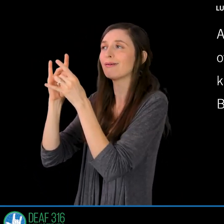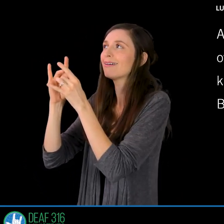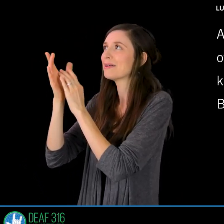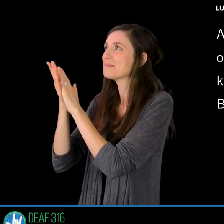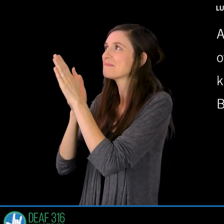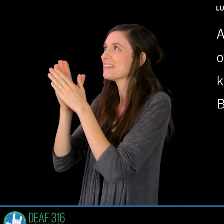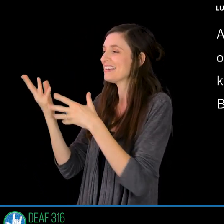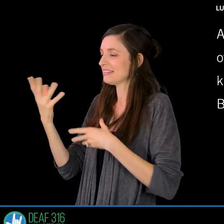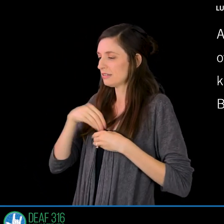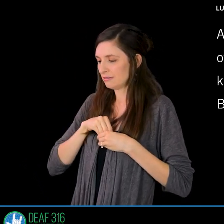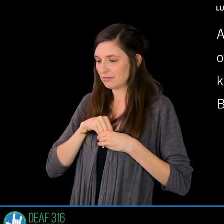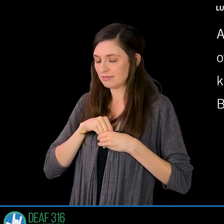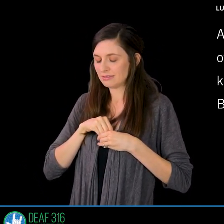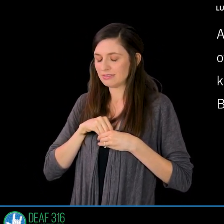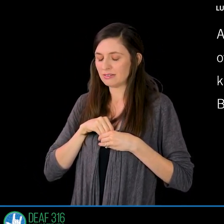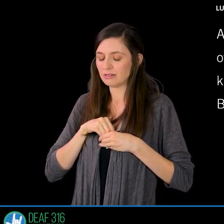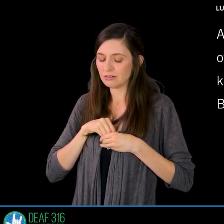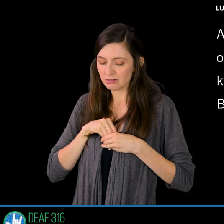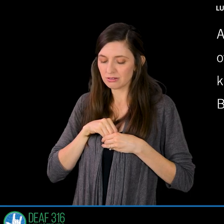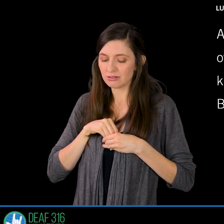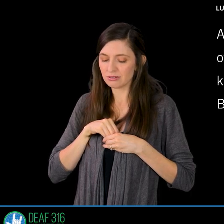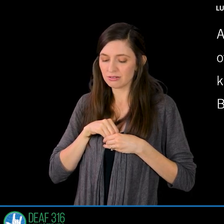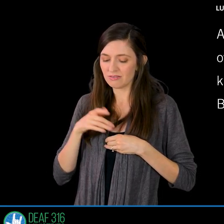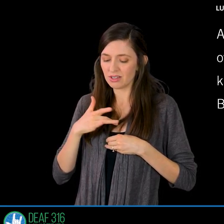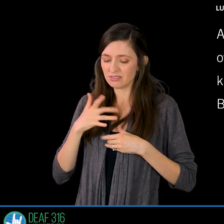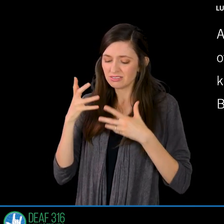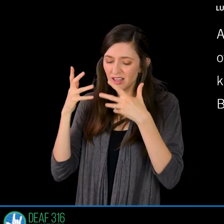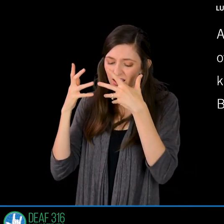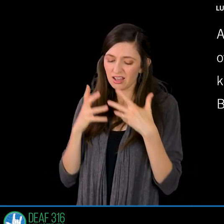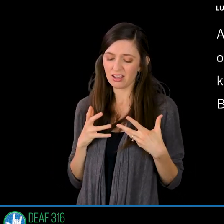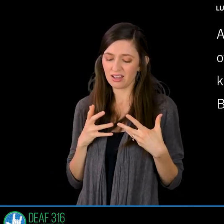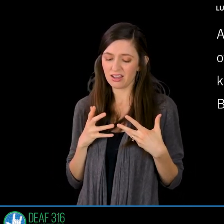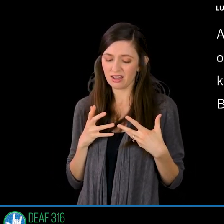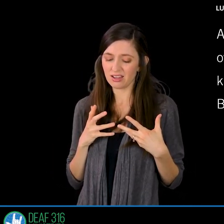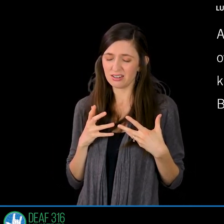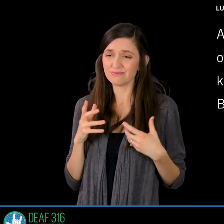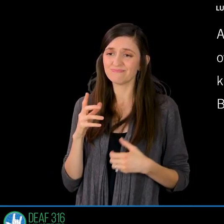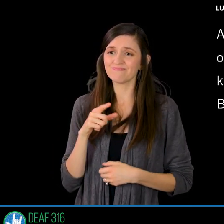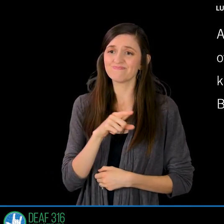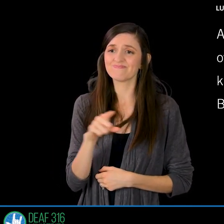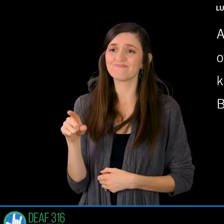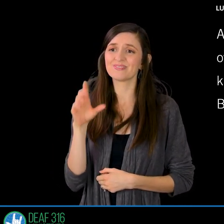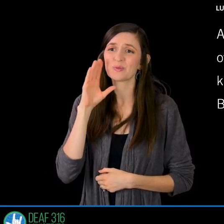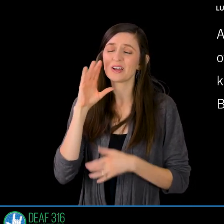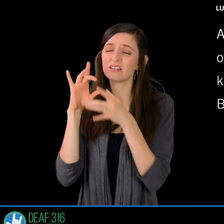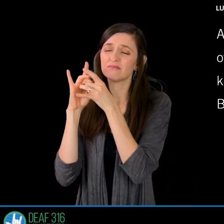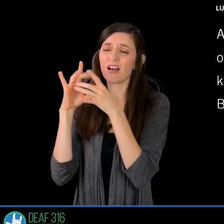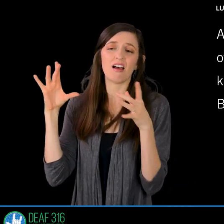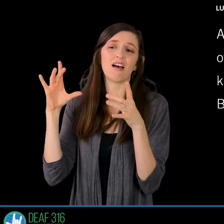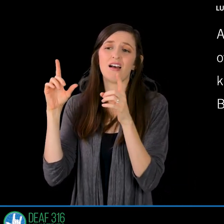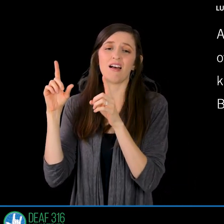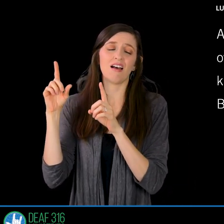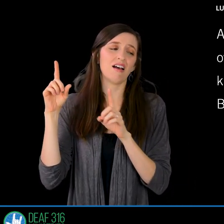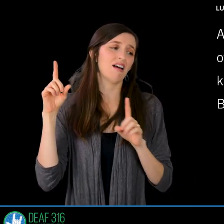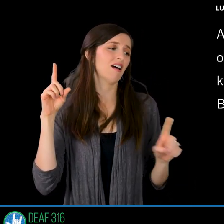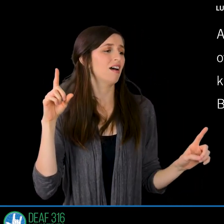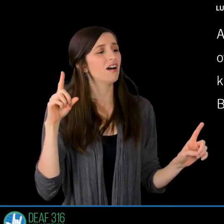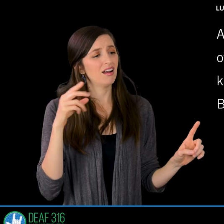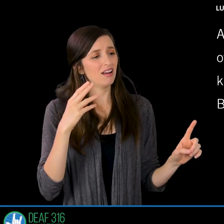God and therefore it is sad they're going to perish their God is their belly